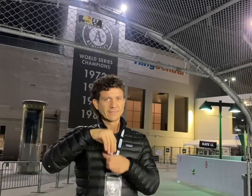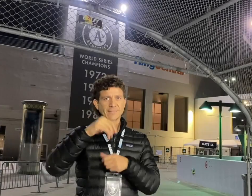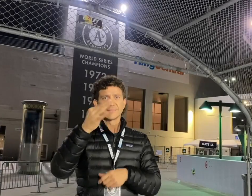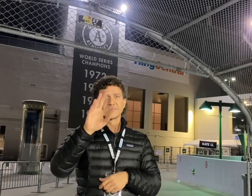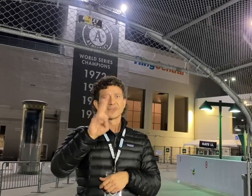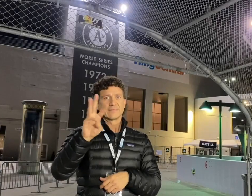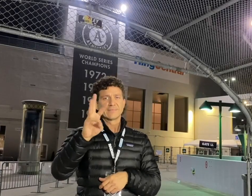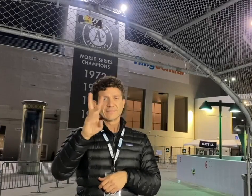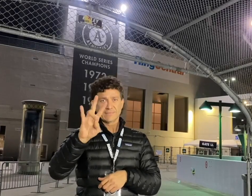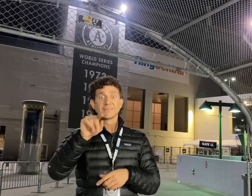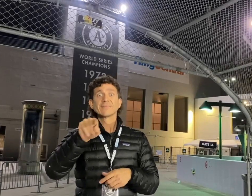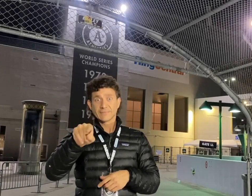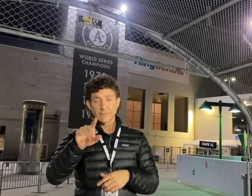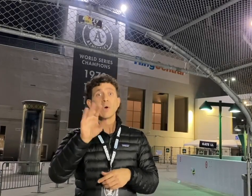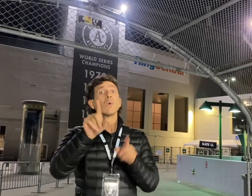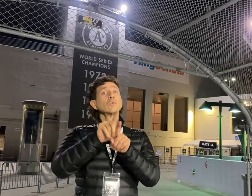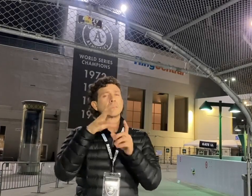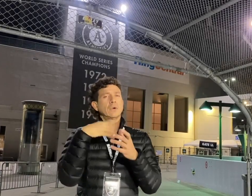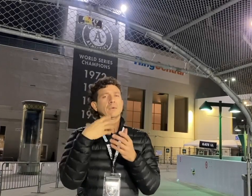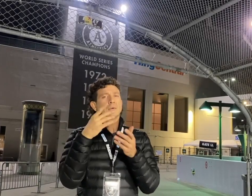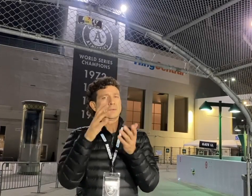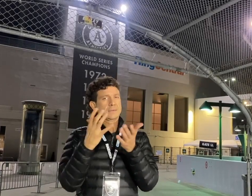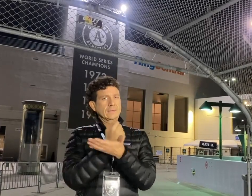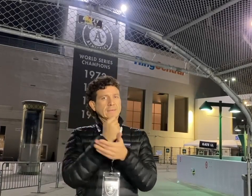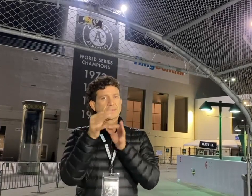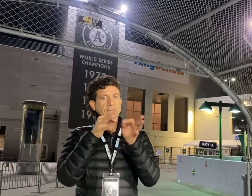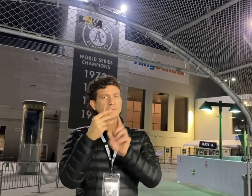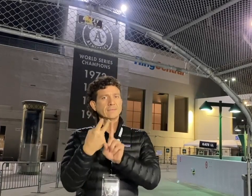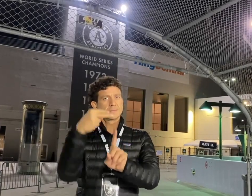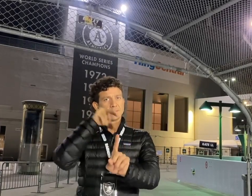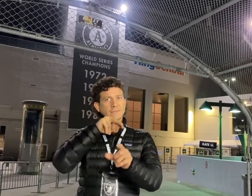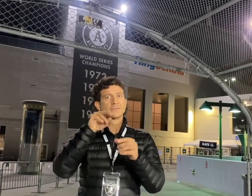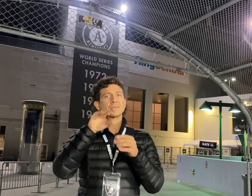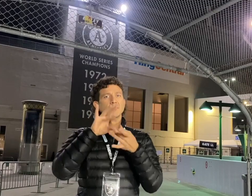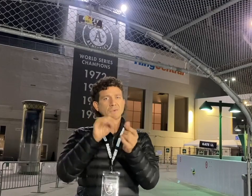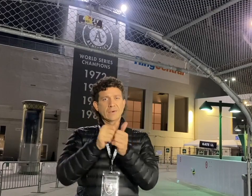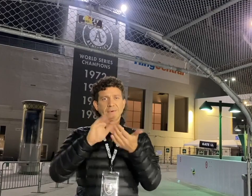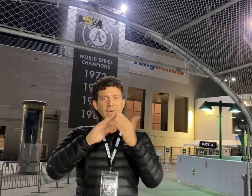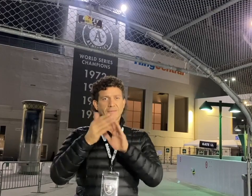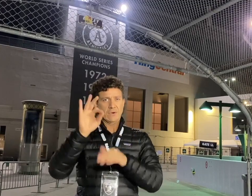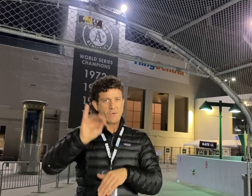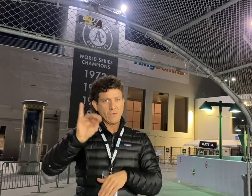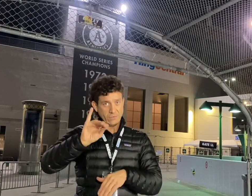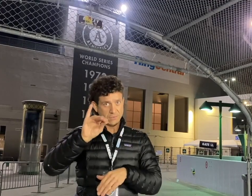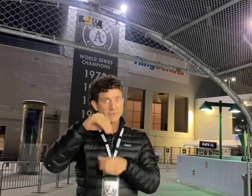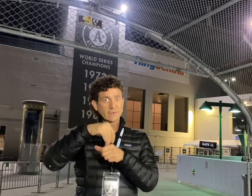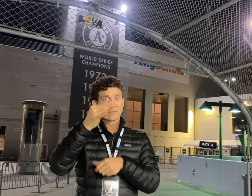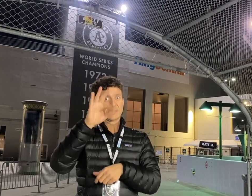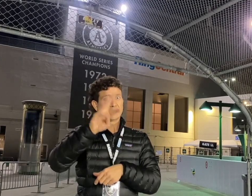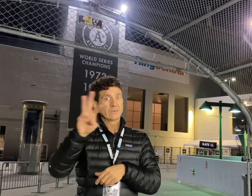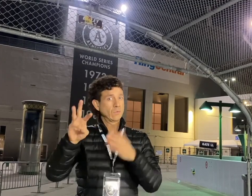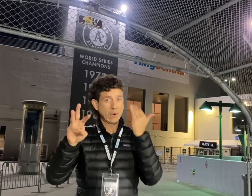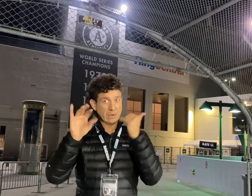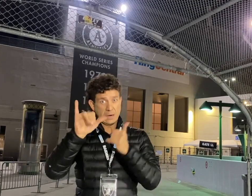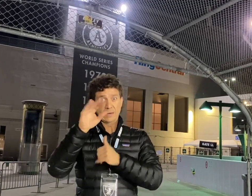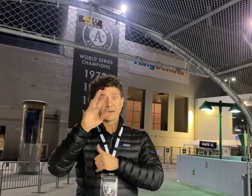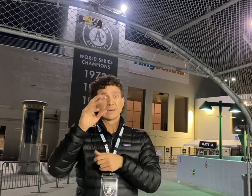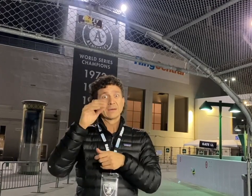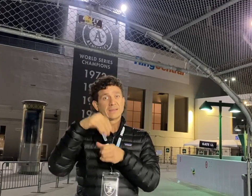So, Raiders called the Coliseum their home in the 1966-67 season. That same year was so pivotal to the